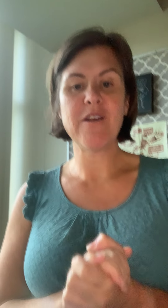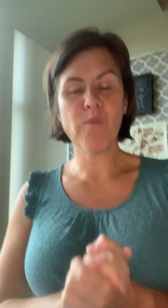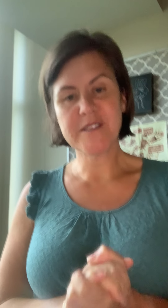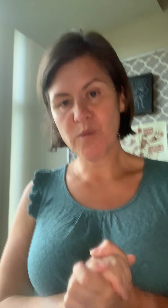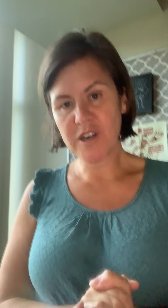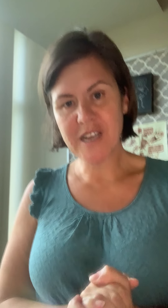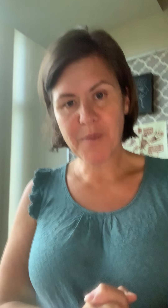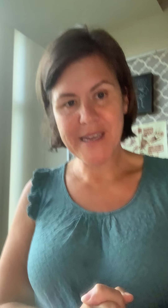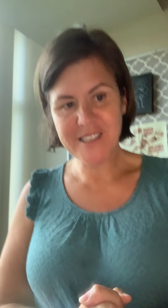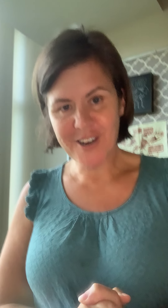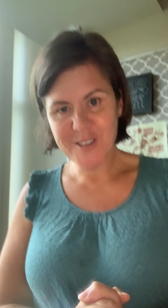once workshop week starts.